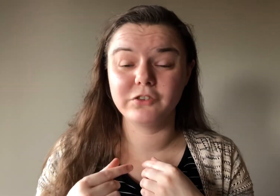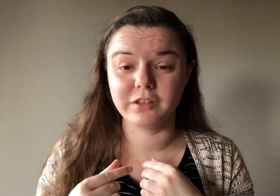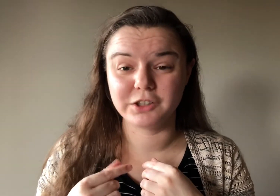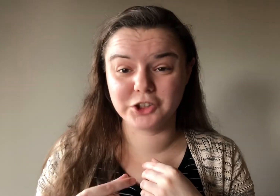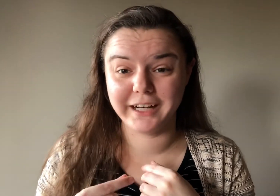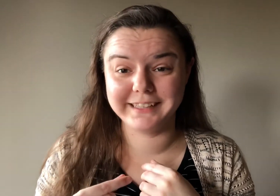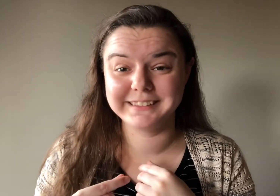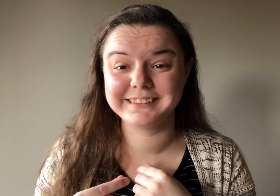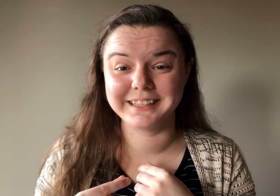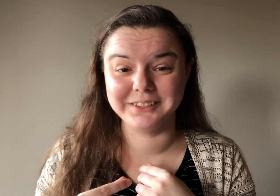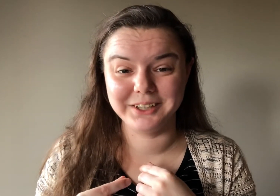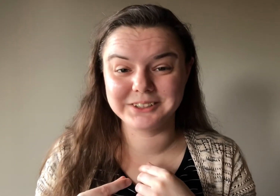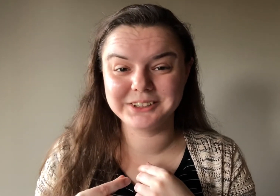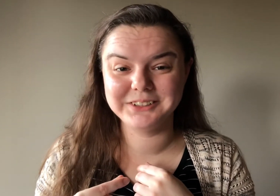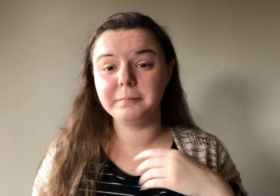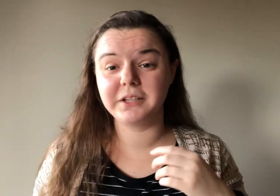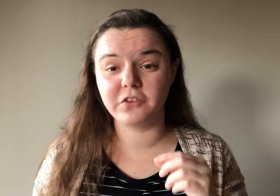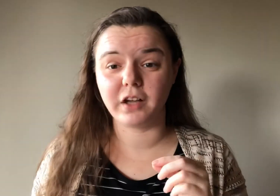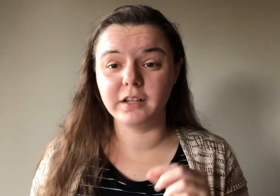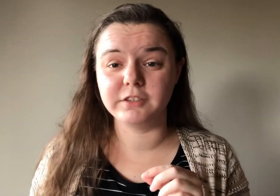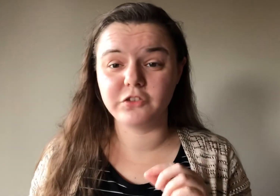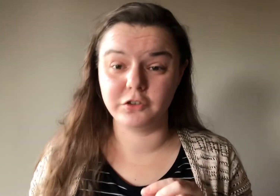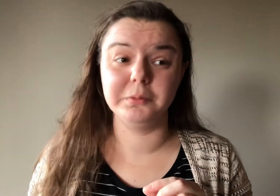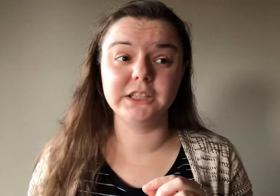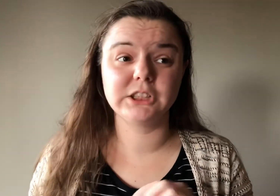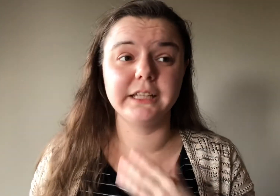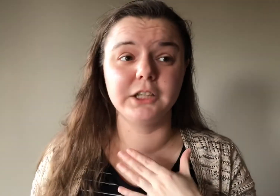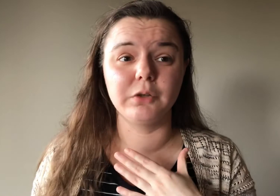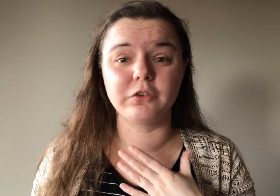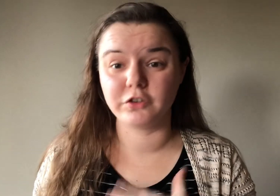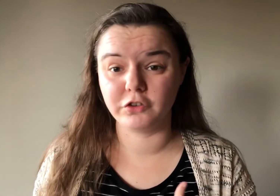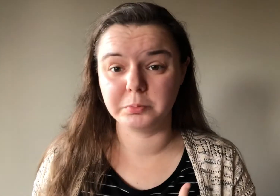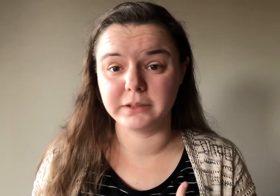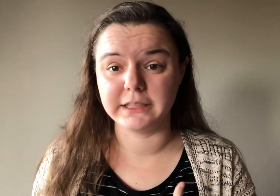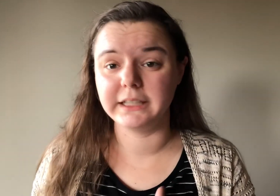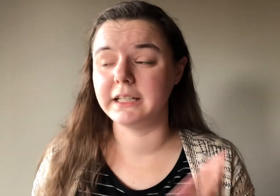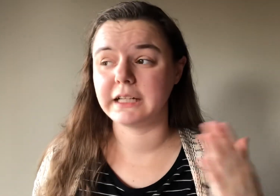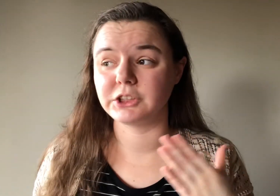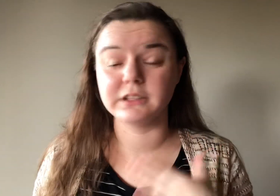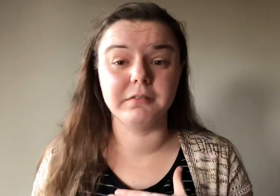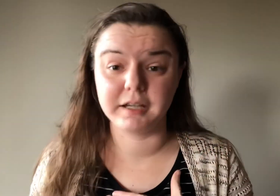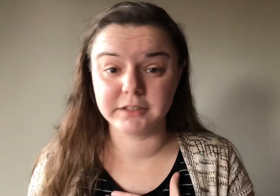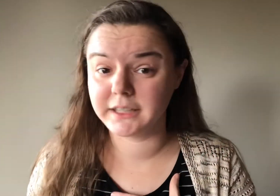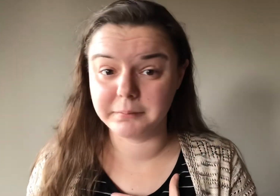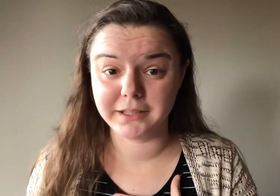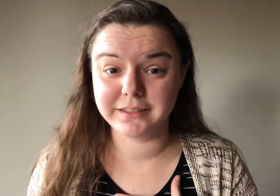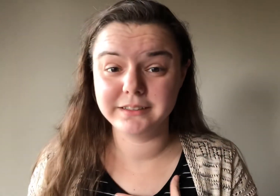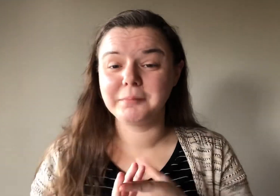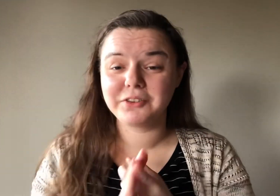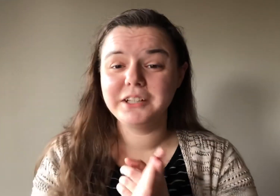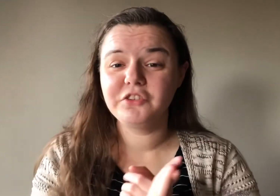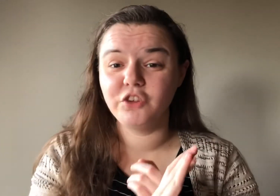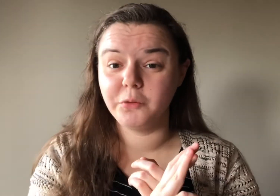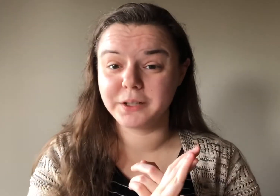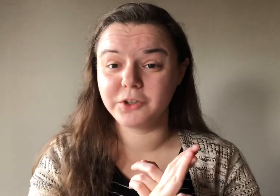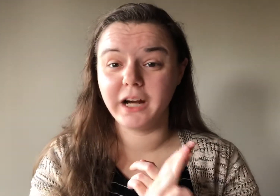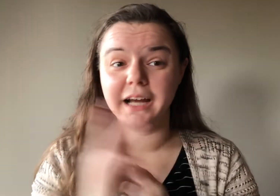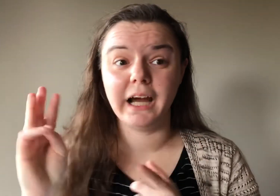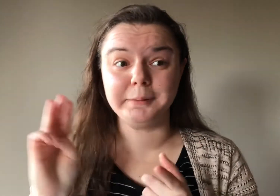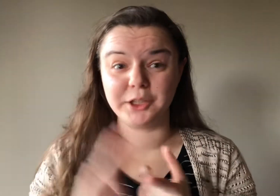started trying to sing along to because I love it so much, and the notes are so pretty, and I just love everything about it. Number three is Don't Wanna Cry. I'm a